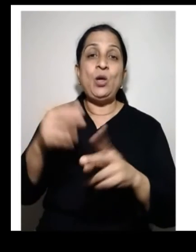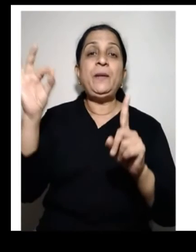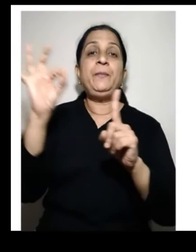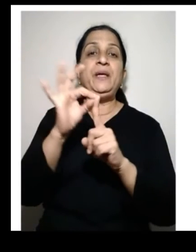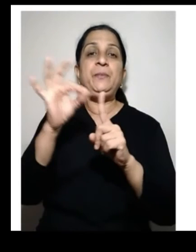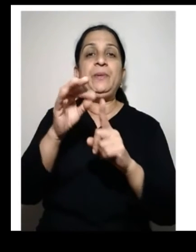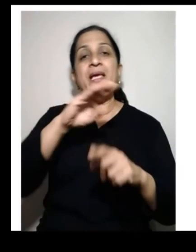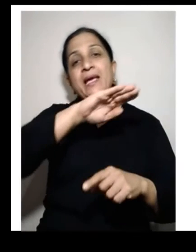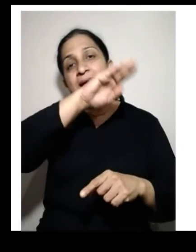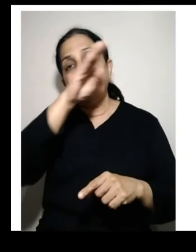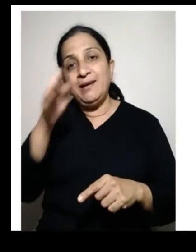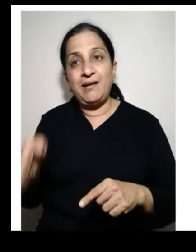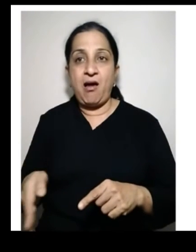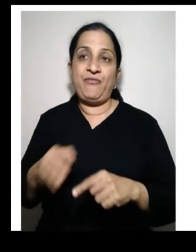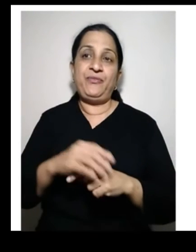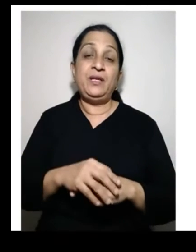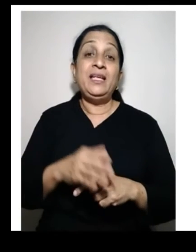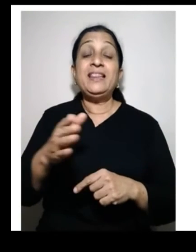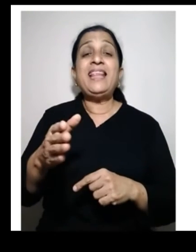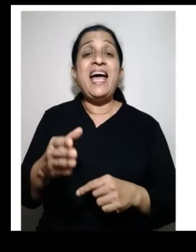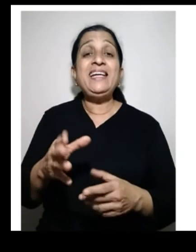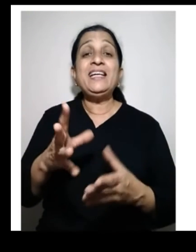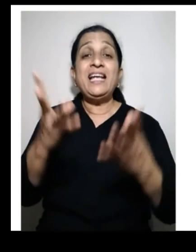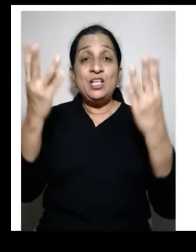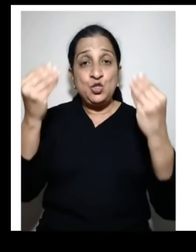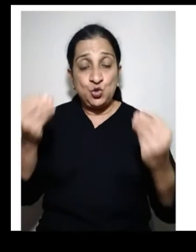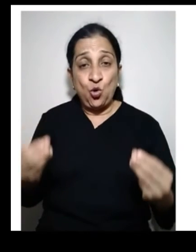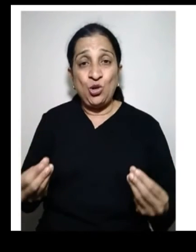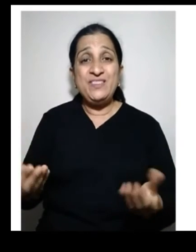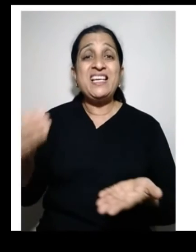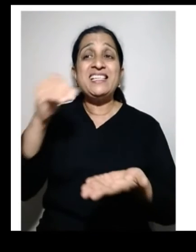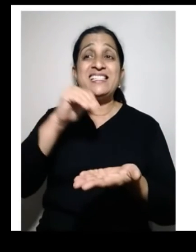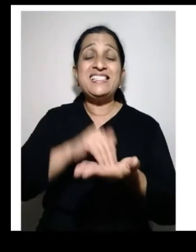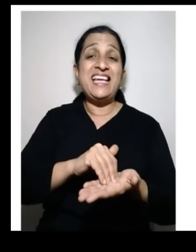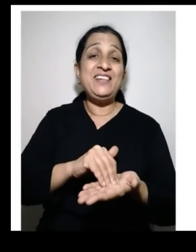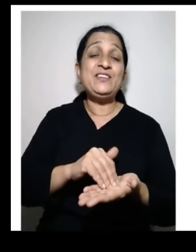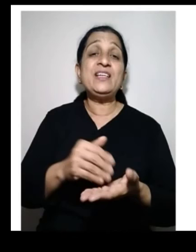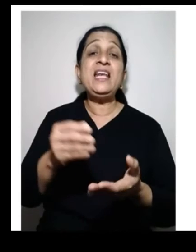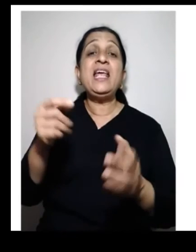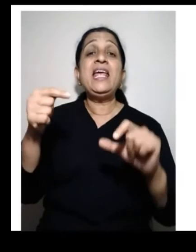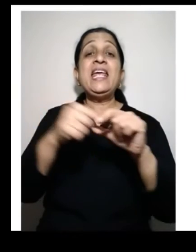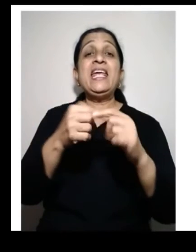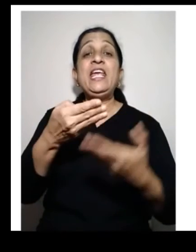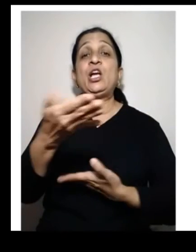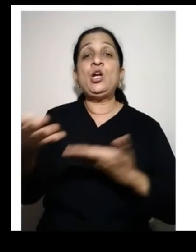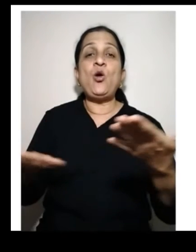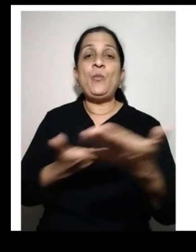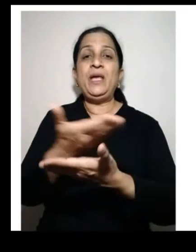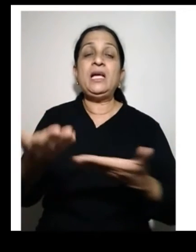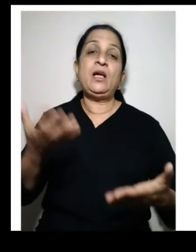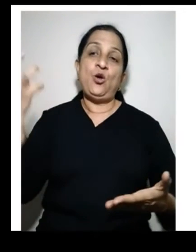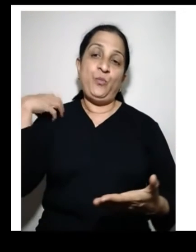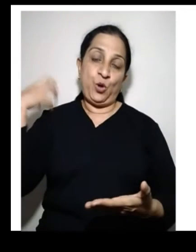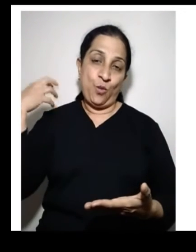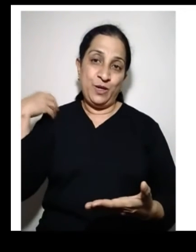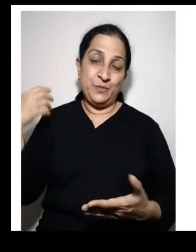shown by the graph that is called PP Curve. That solves the Central Economic